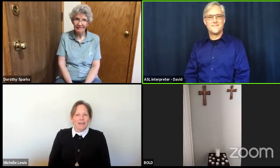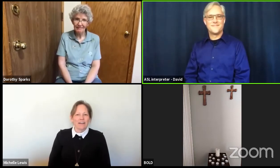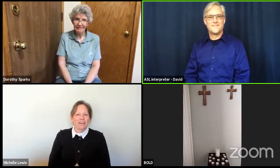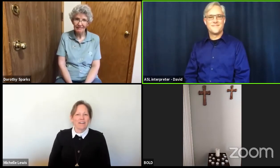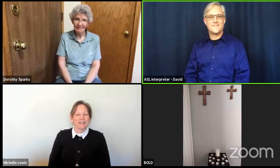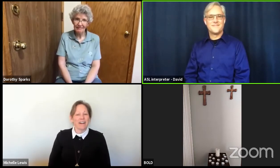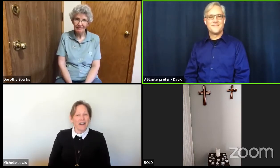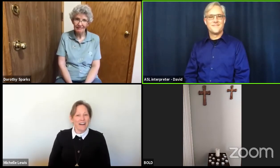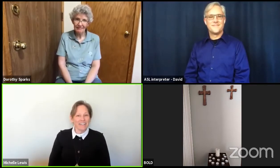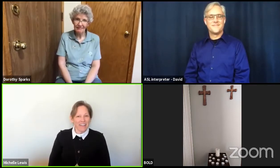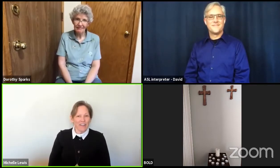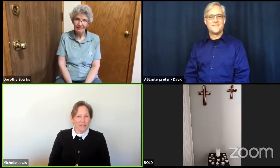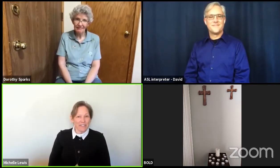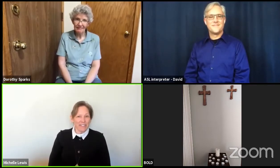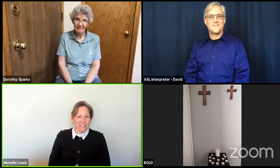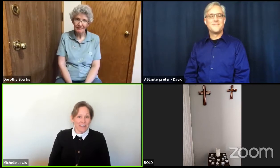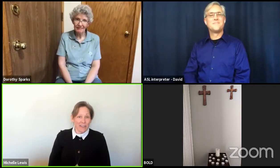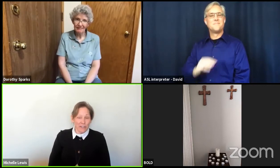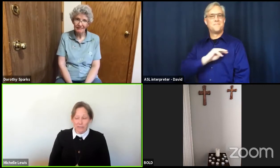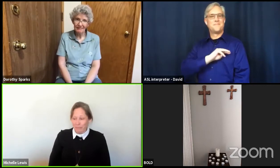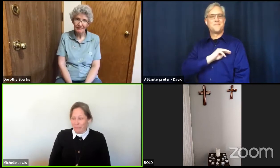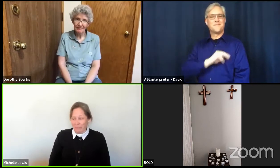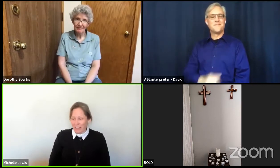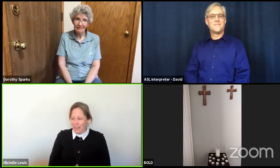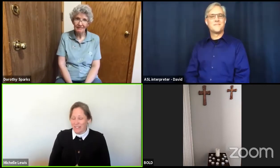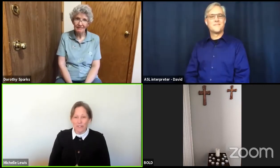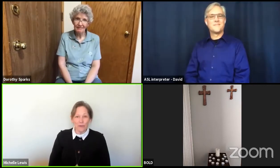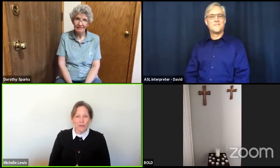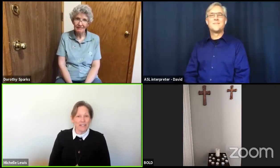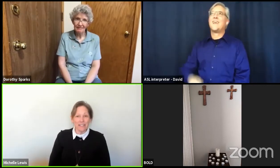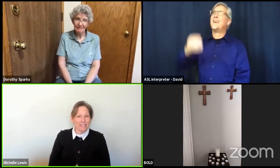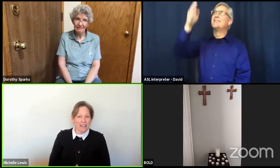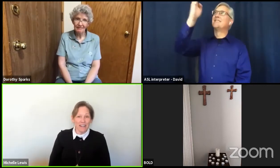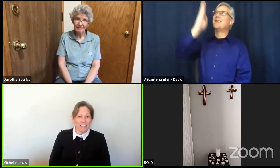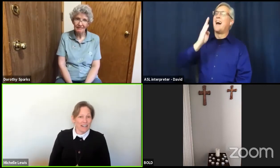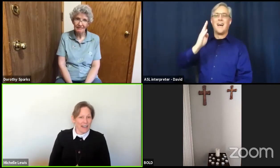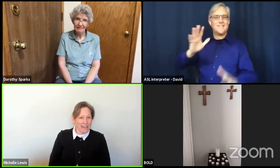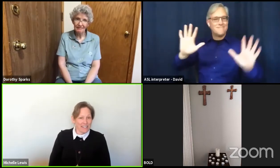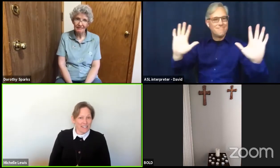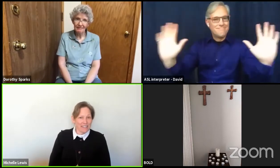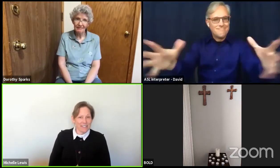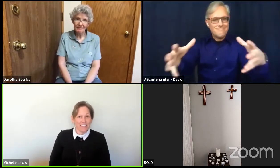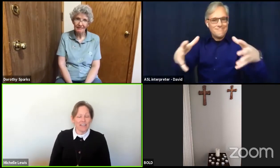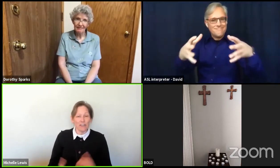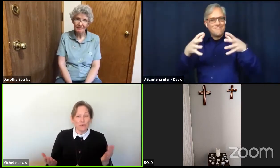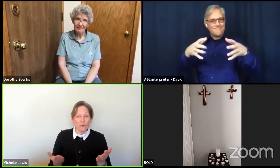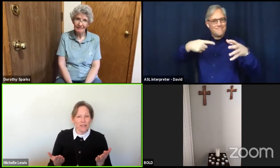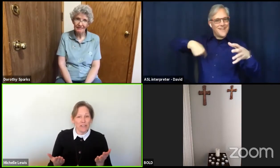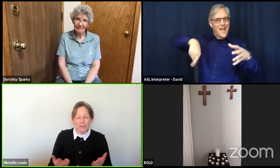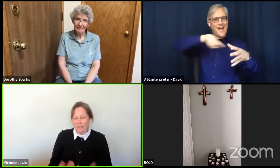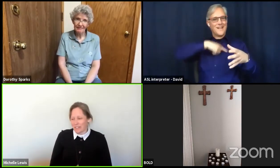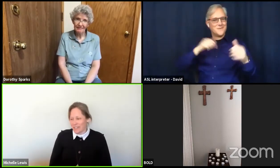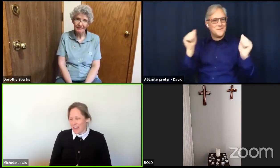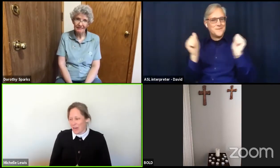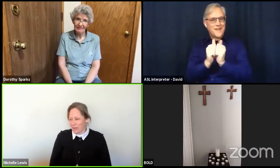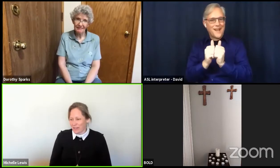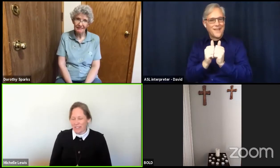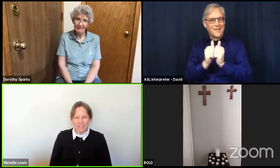God gathers us together, and so it is not an accident that you are here today with us in